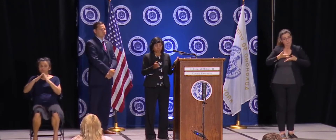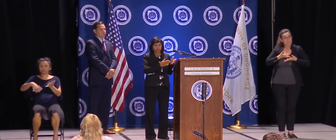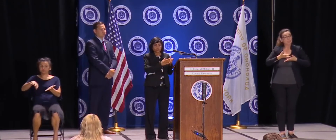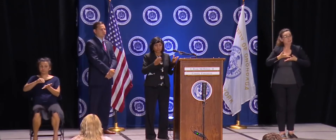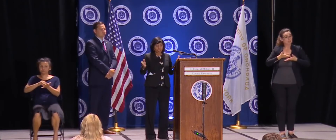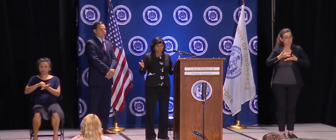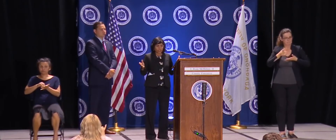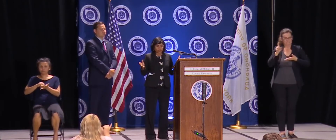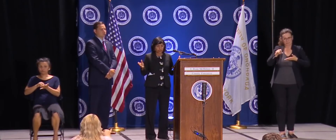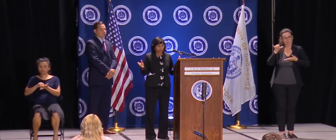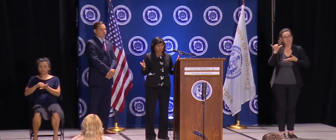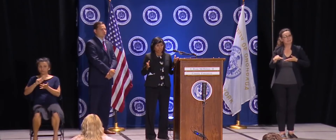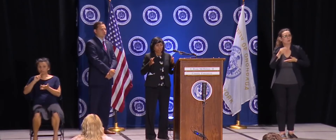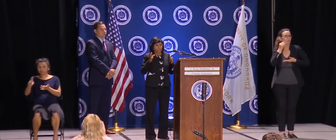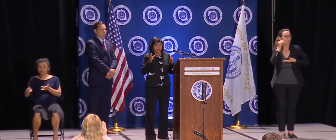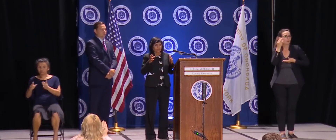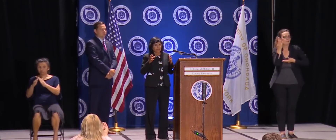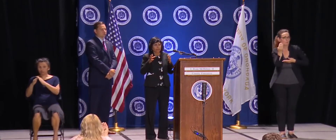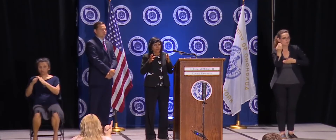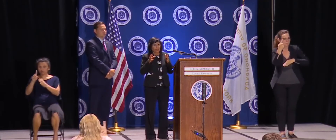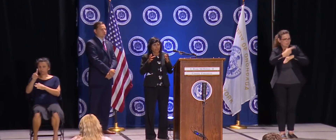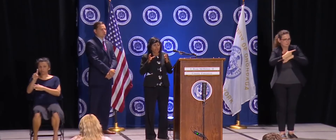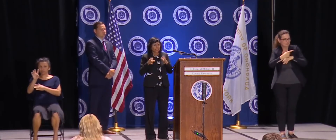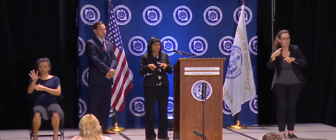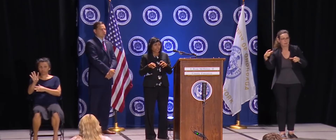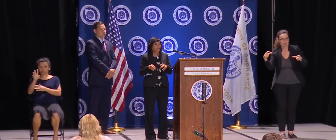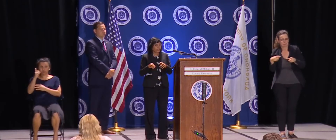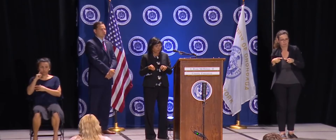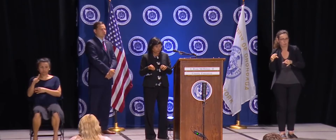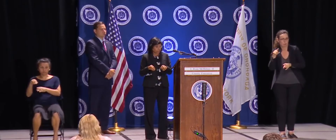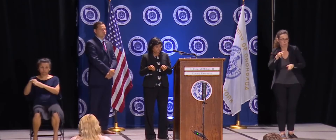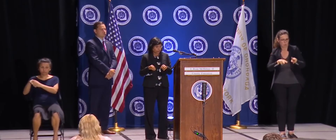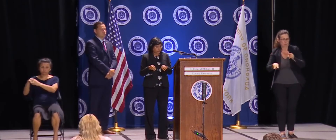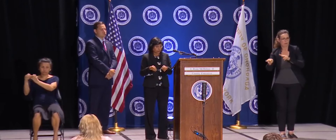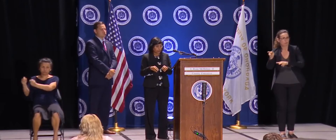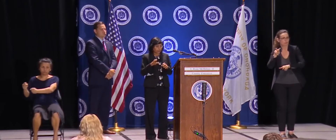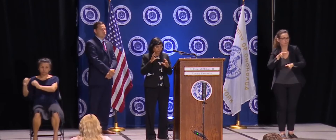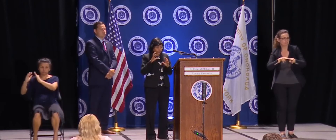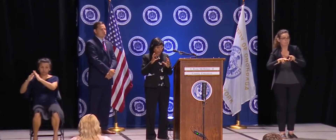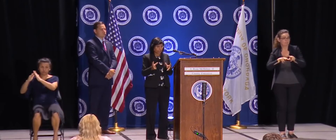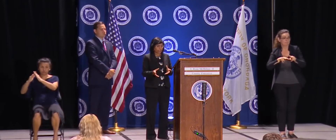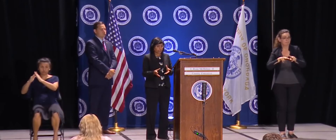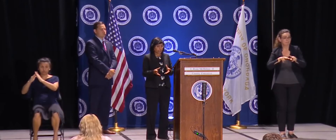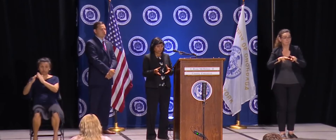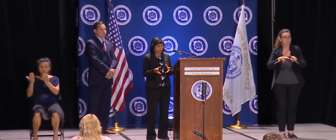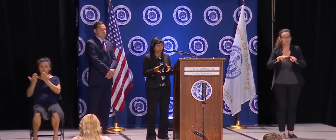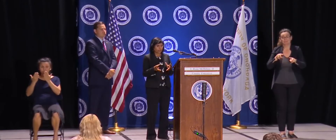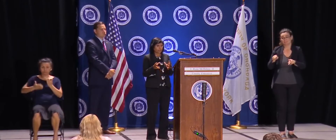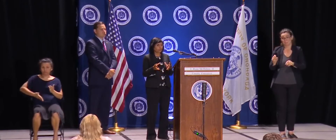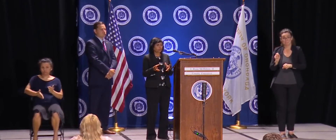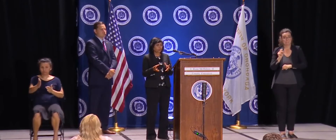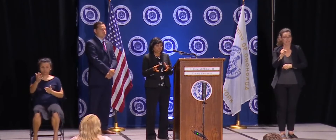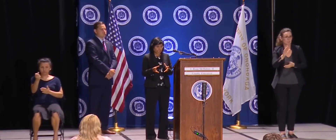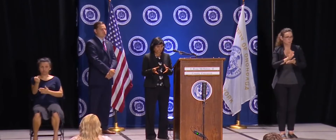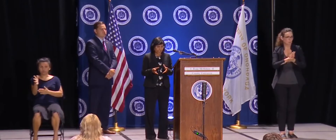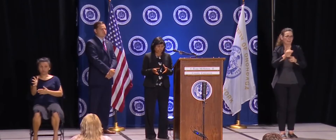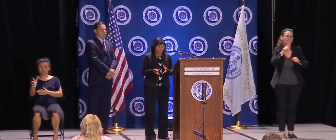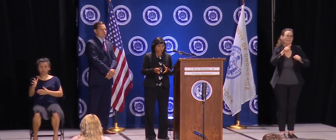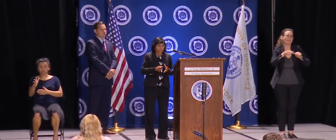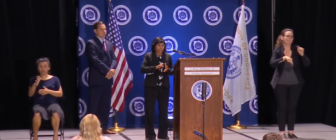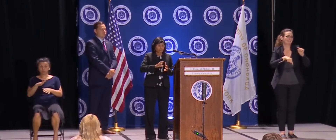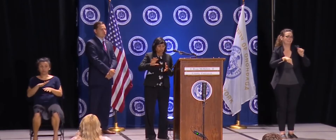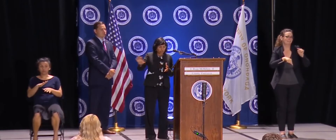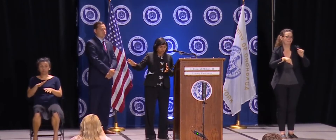home. 14 days. And they cannot come to the classroom. It means the entire classroom is in quarantine.